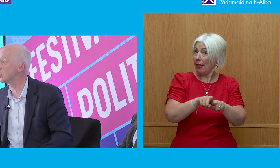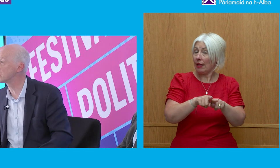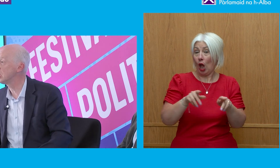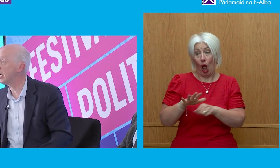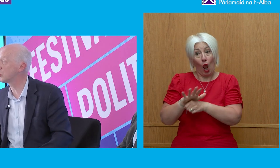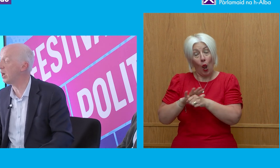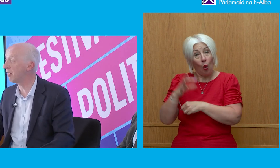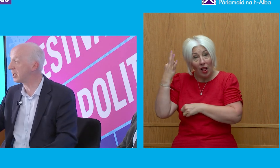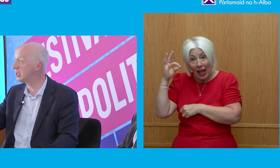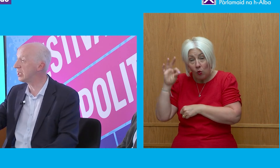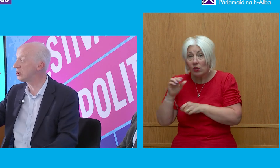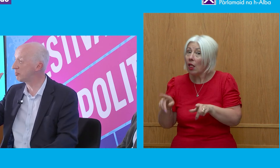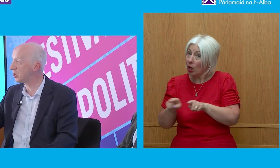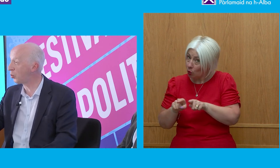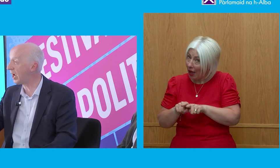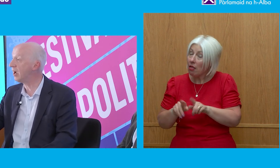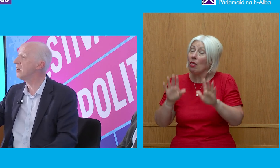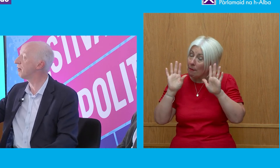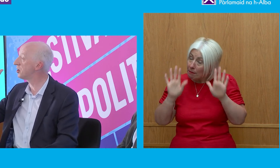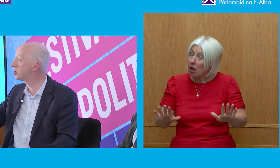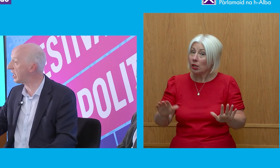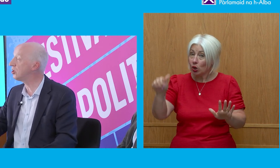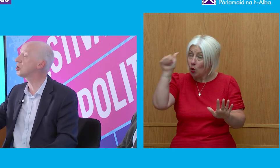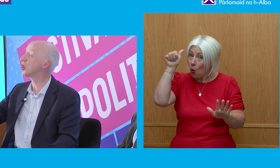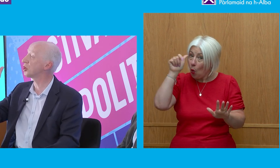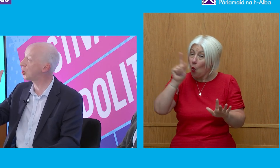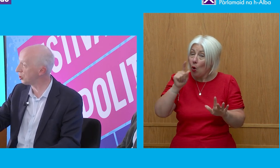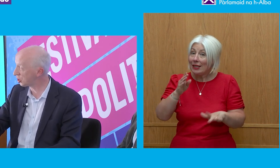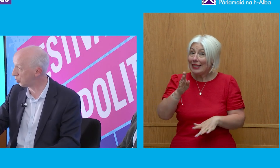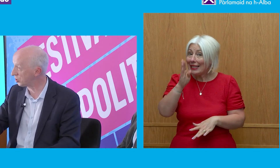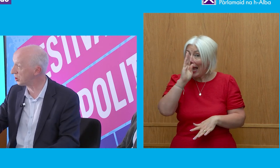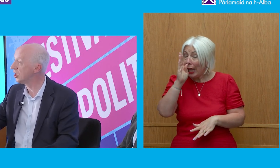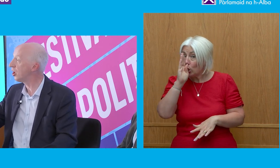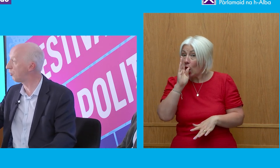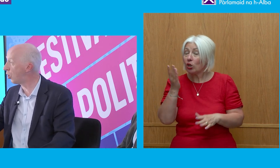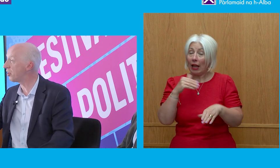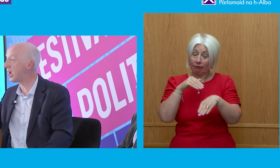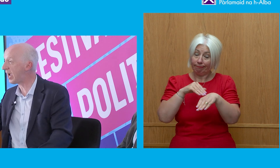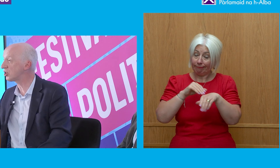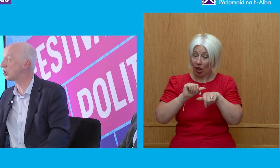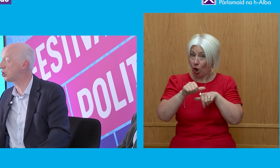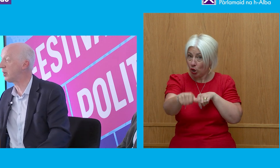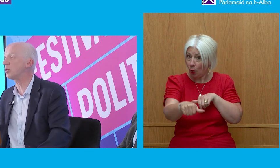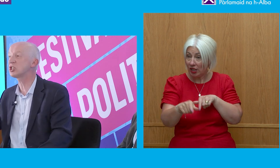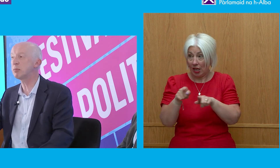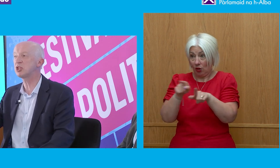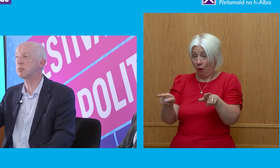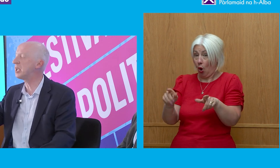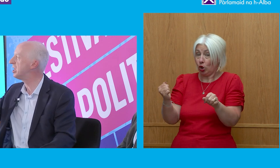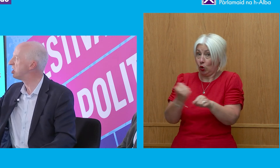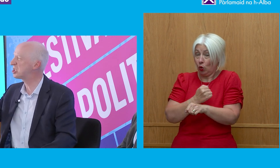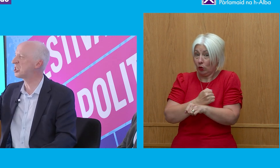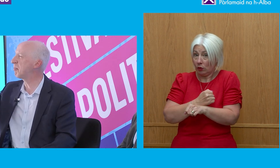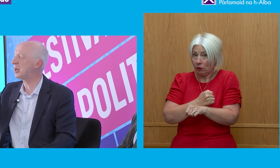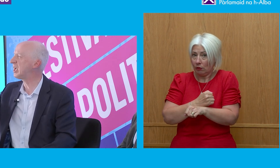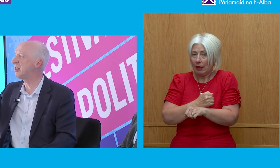councillors as well. They need to be aware of the dangers and the consequences of what they're actually doing which seems to